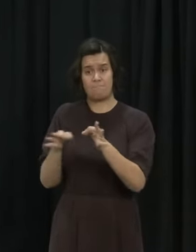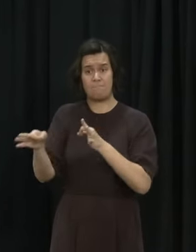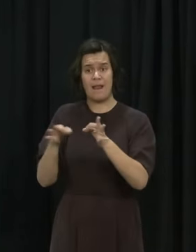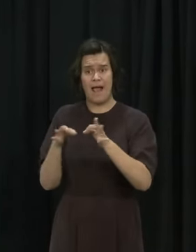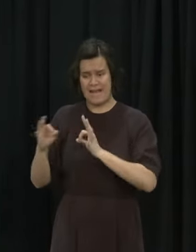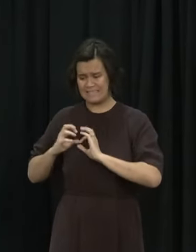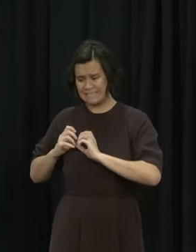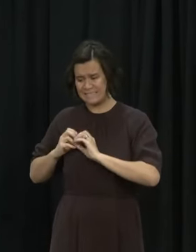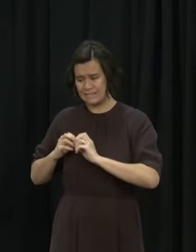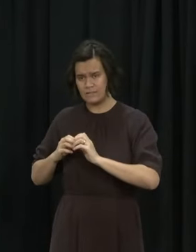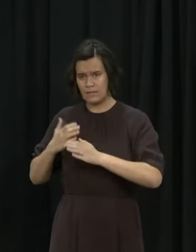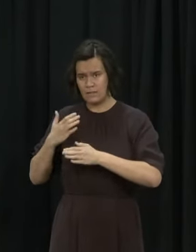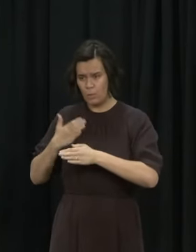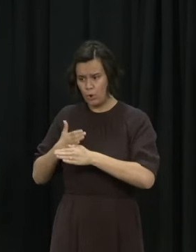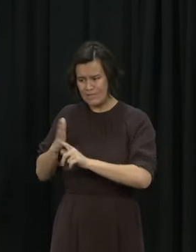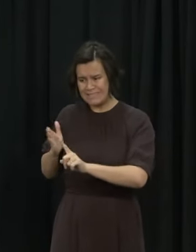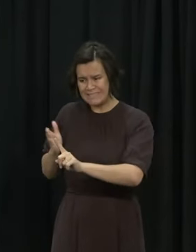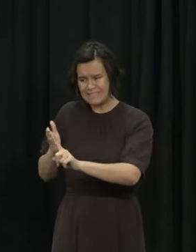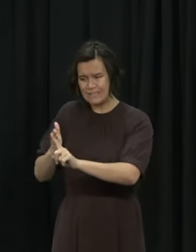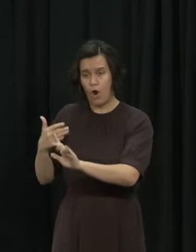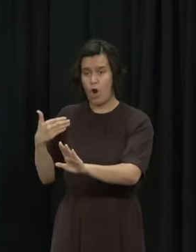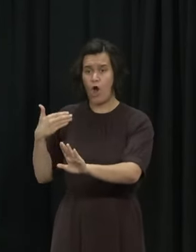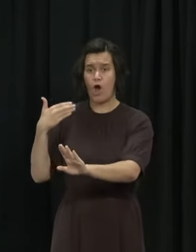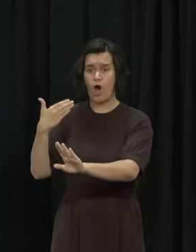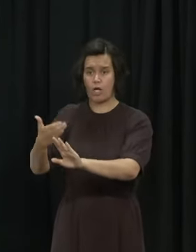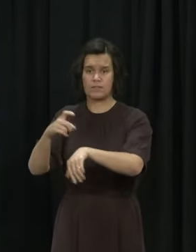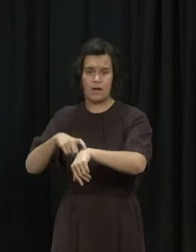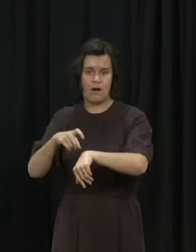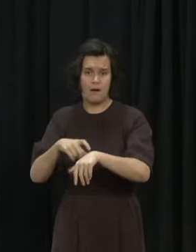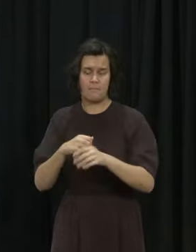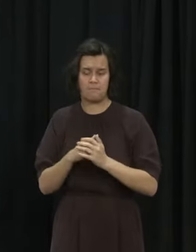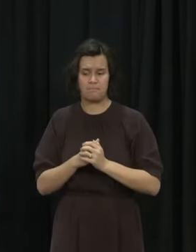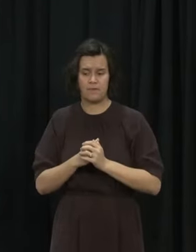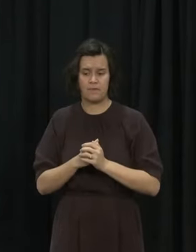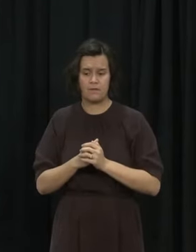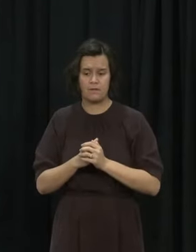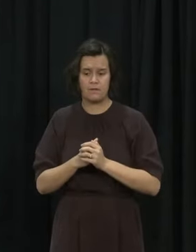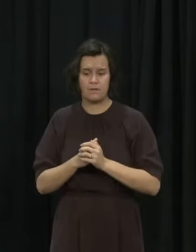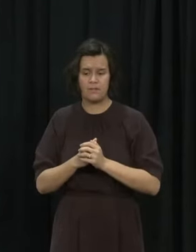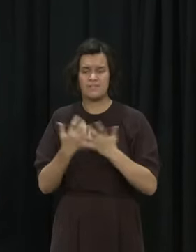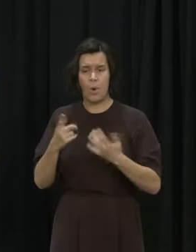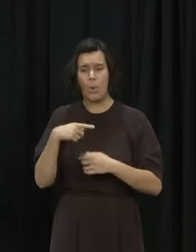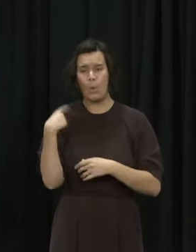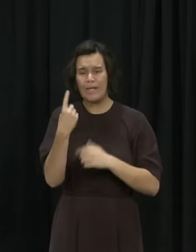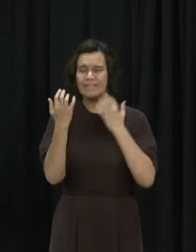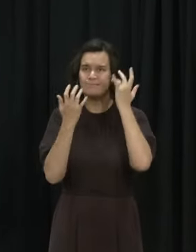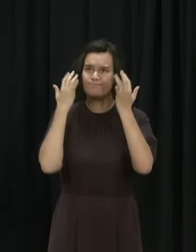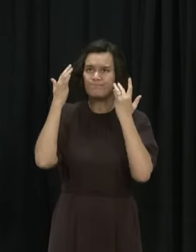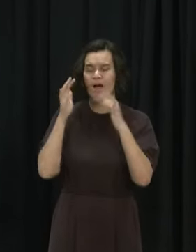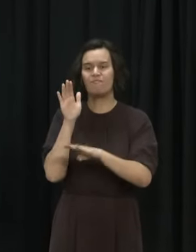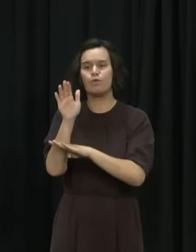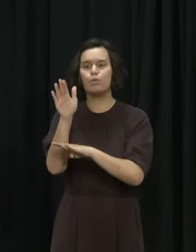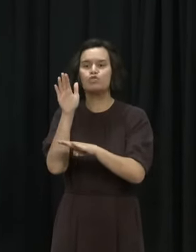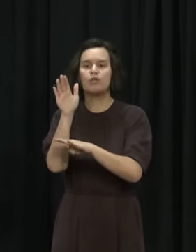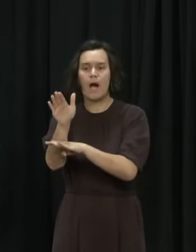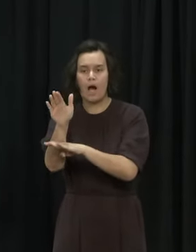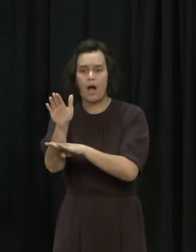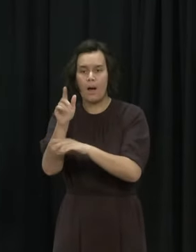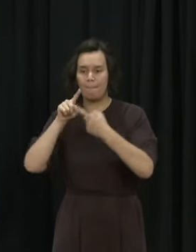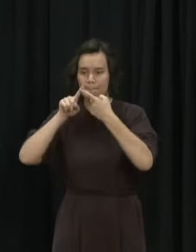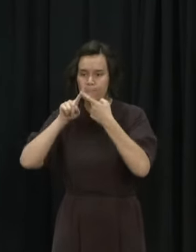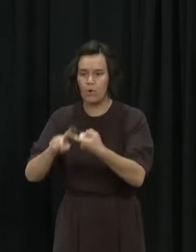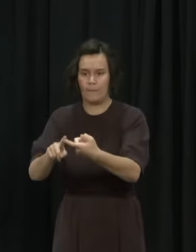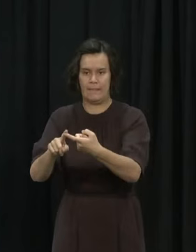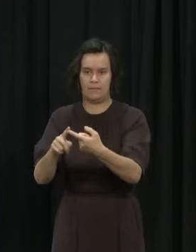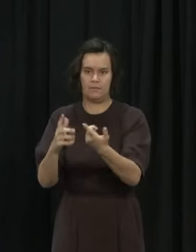is that overall kind of contingency planning for the future so what sort of capability around managed isolation and quarantine do we need to have not